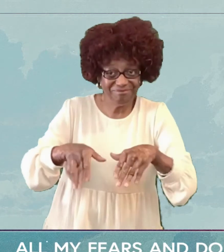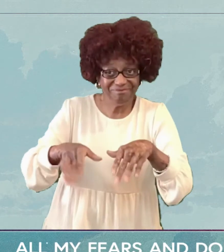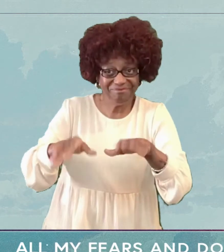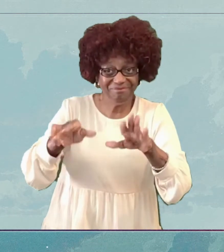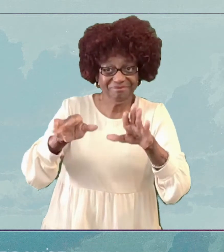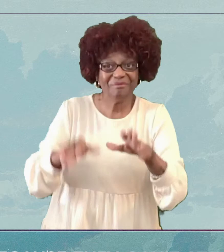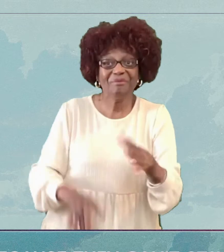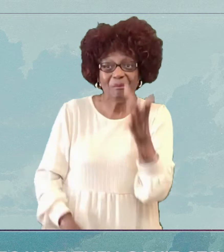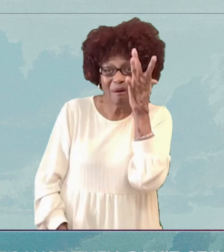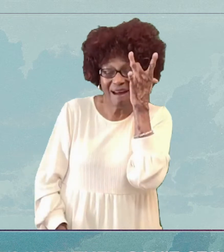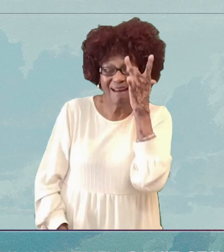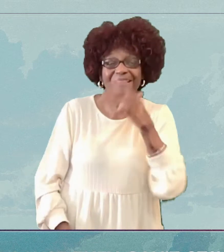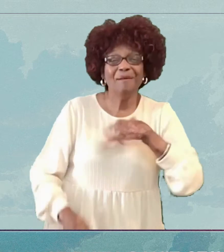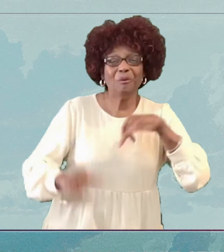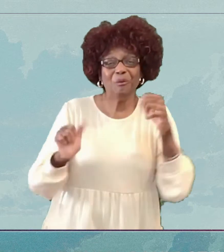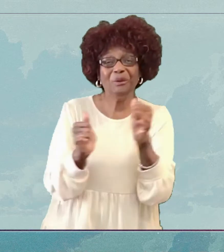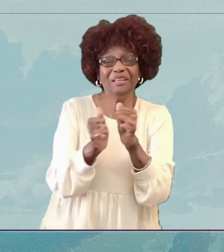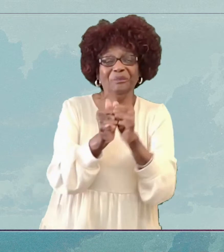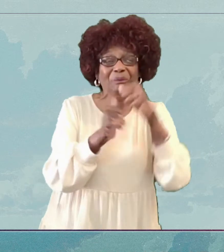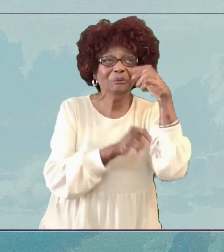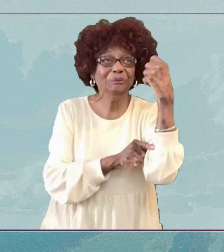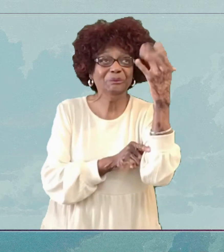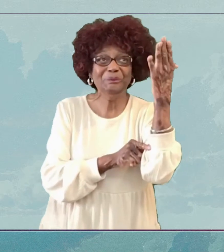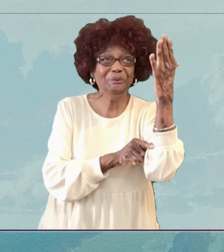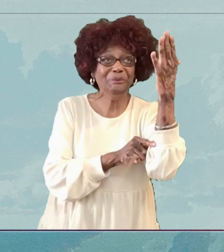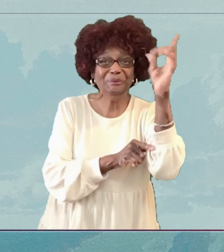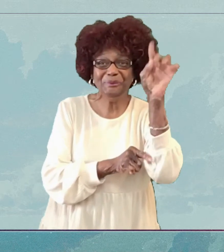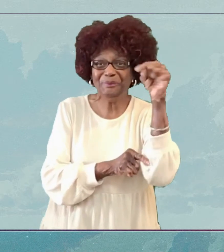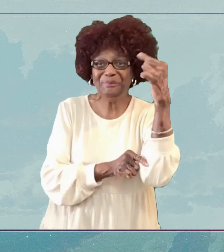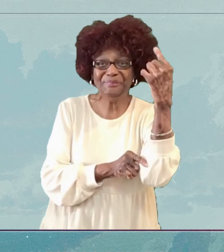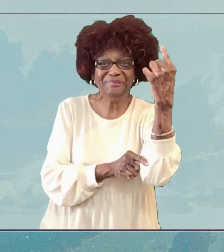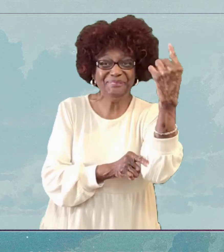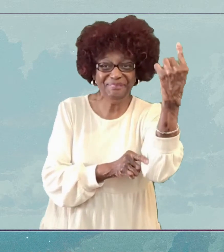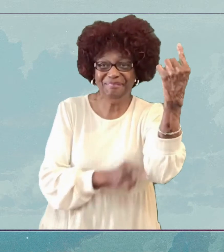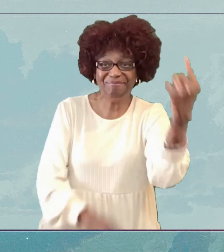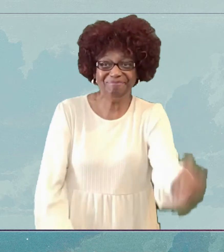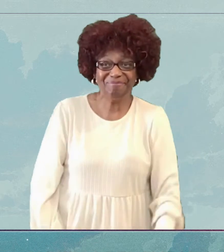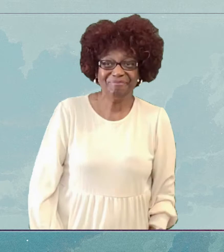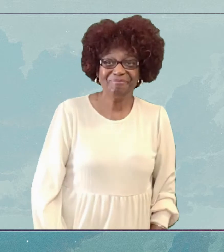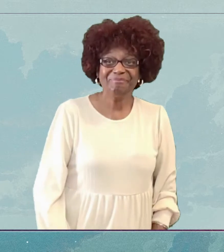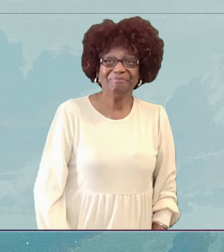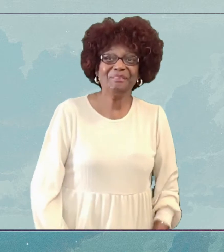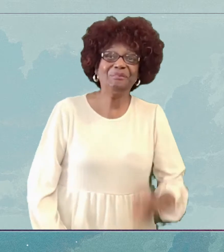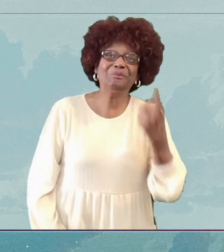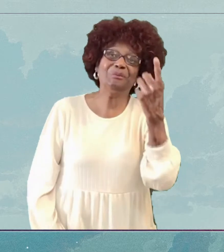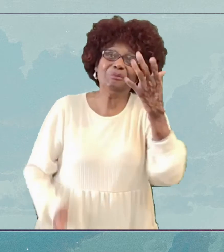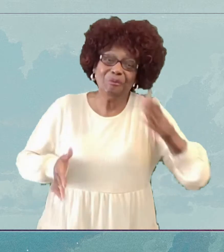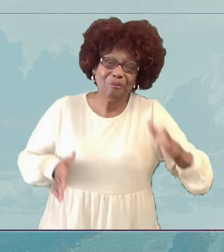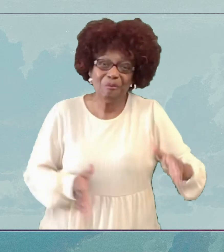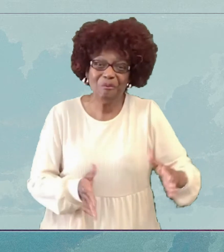to Because they can't stay long When I believe you are the